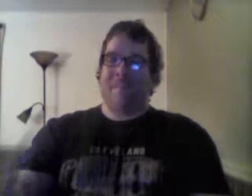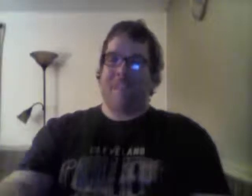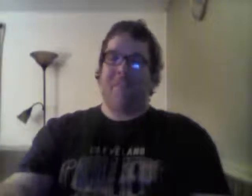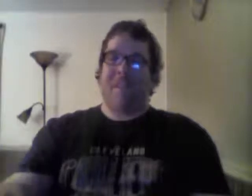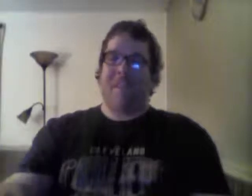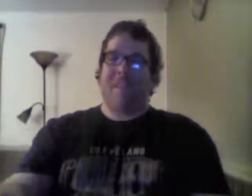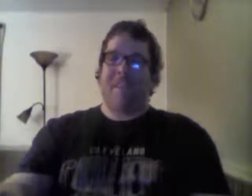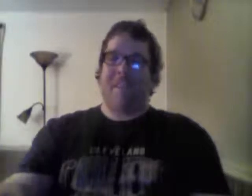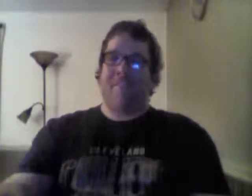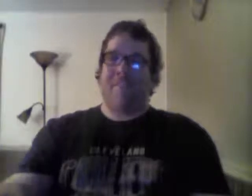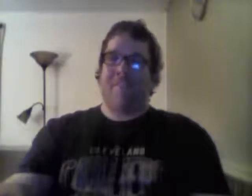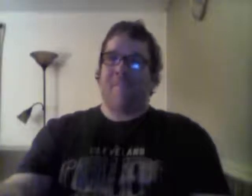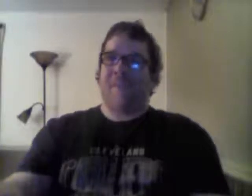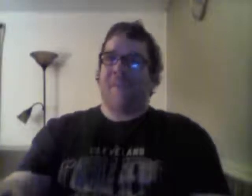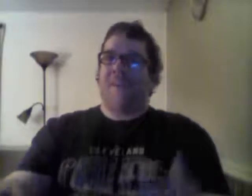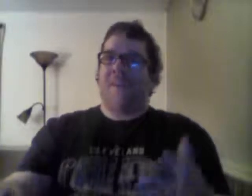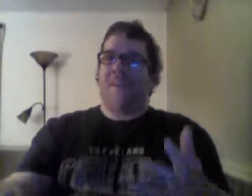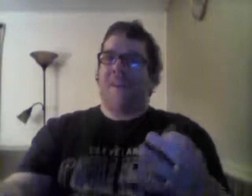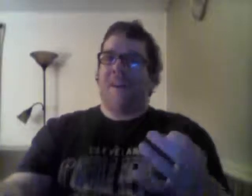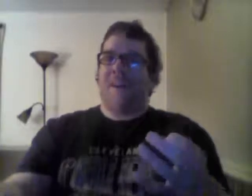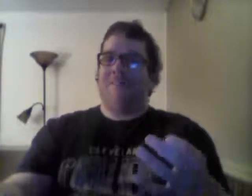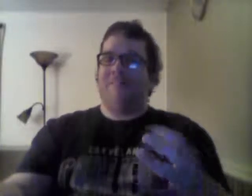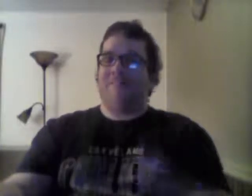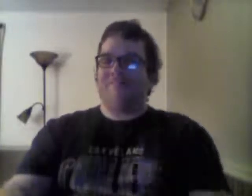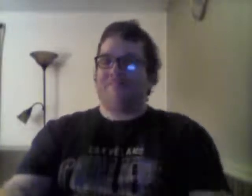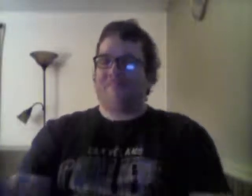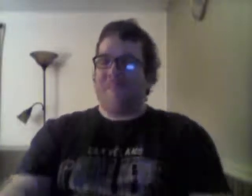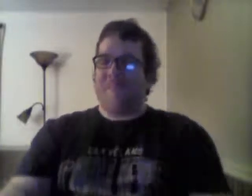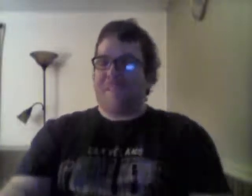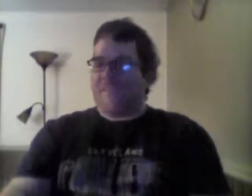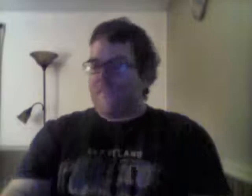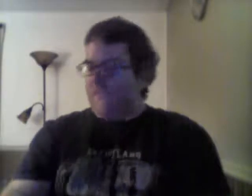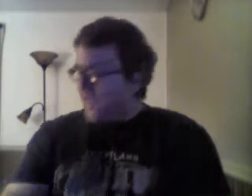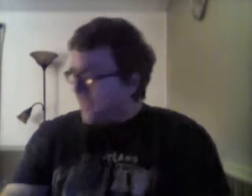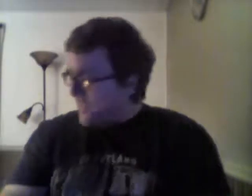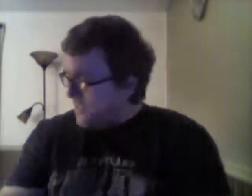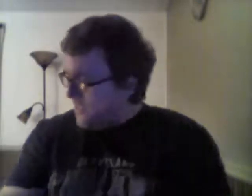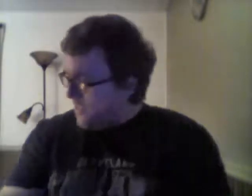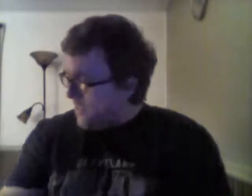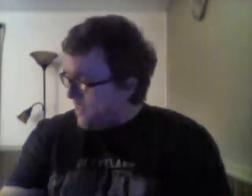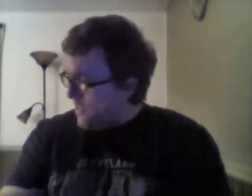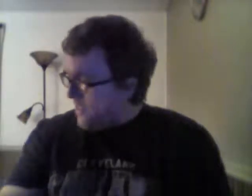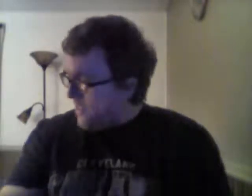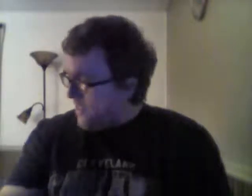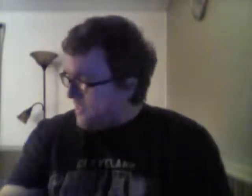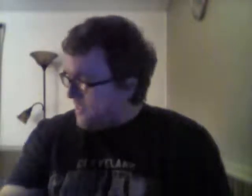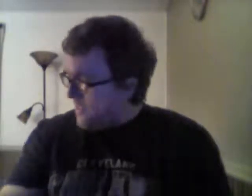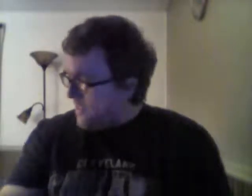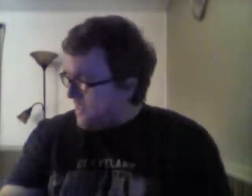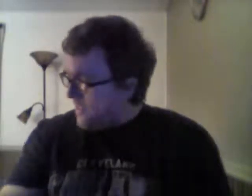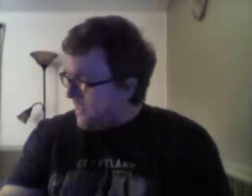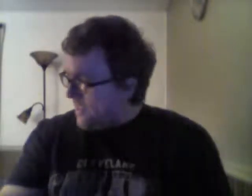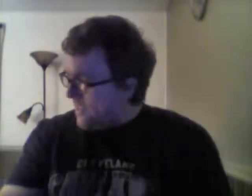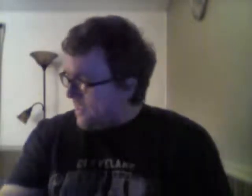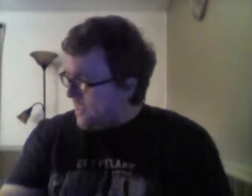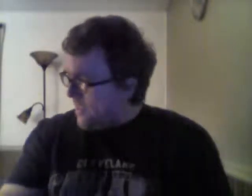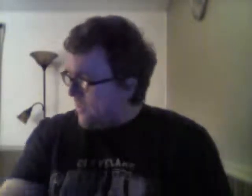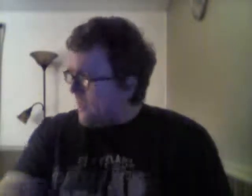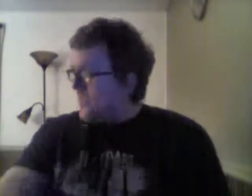Legends of the Hidden Temple, or, um, what's that fucking show that I used to watch? Uh, the one with the